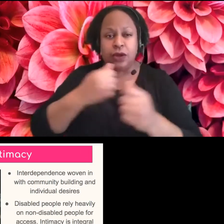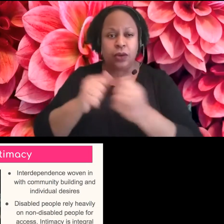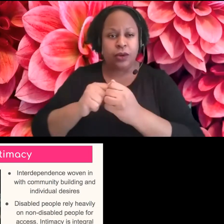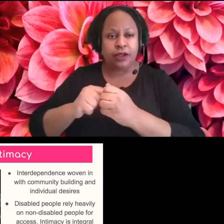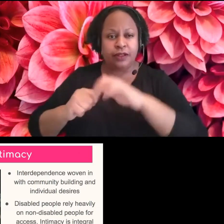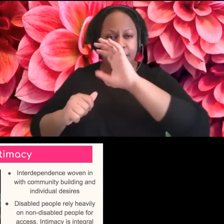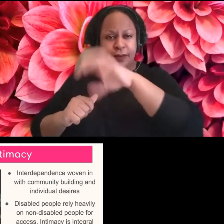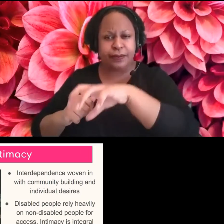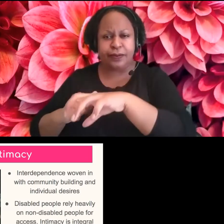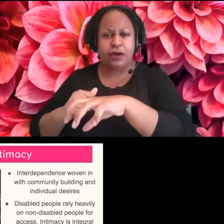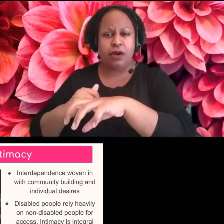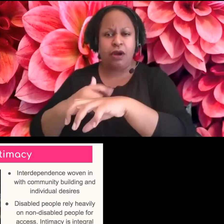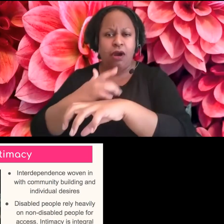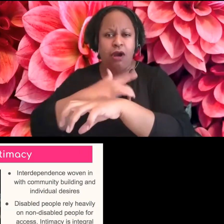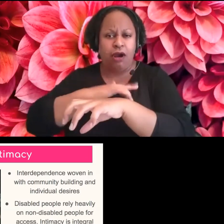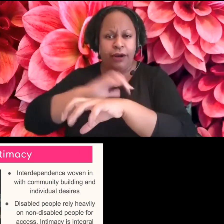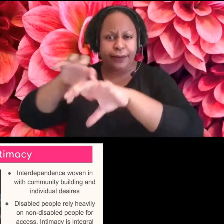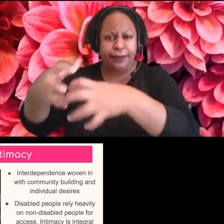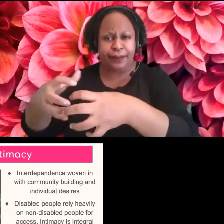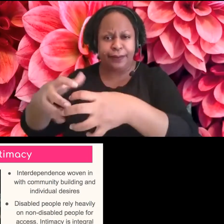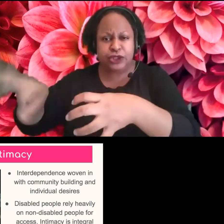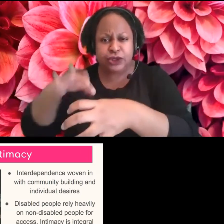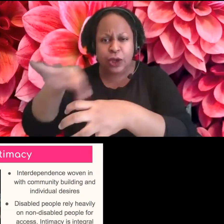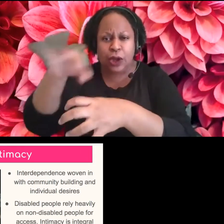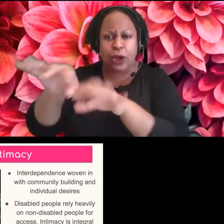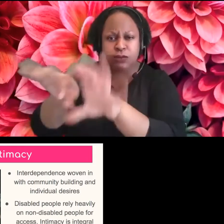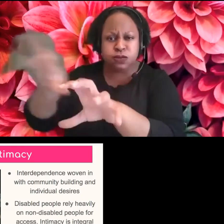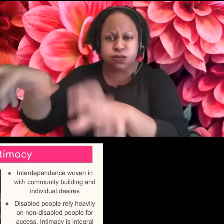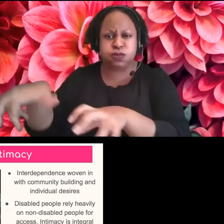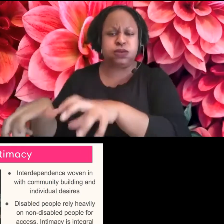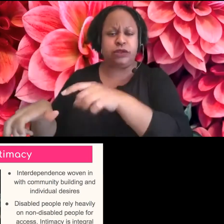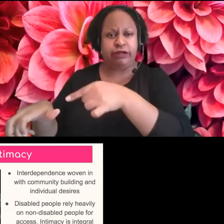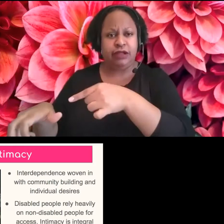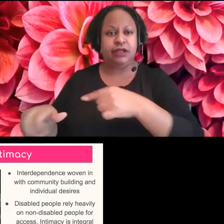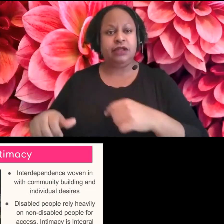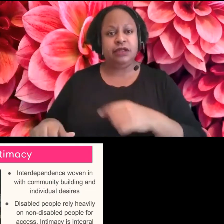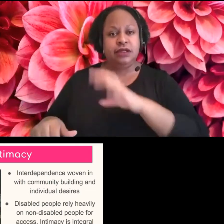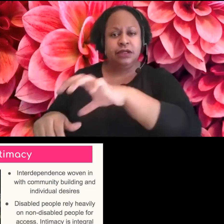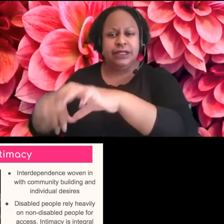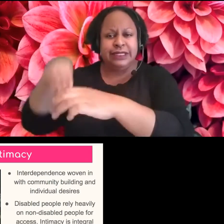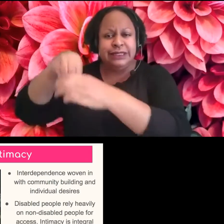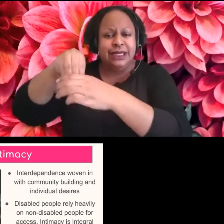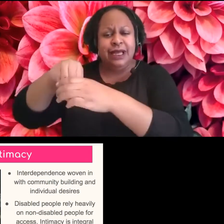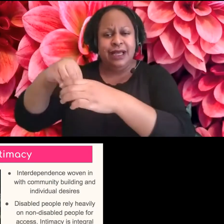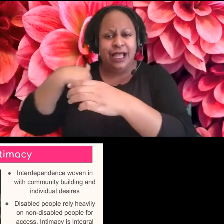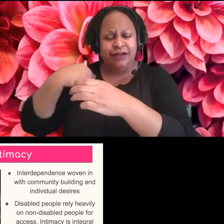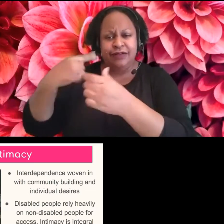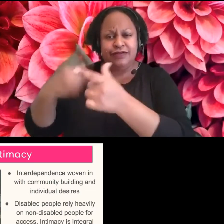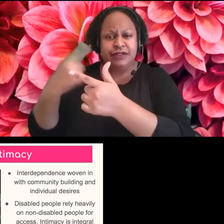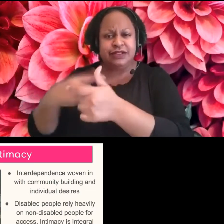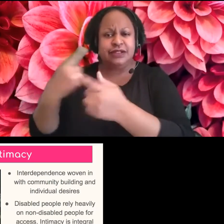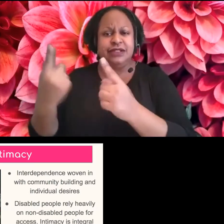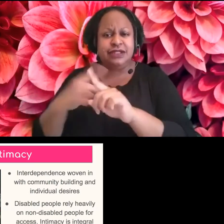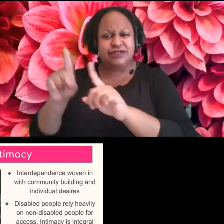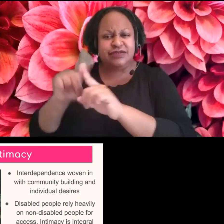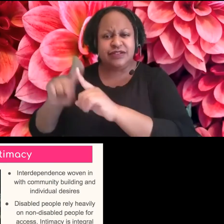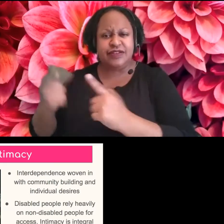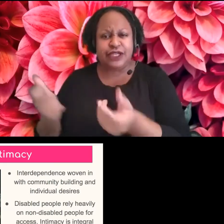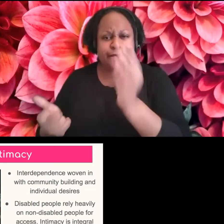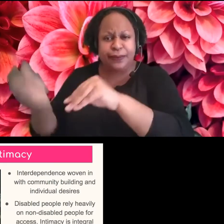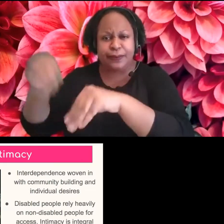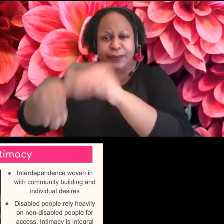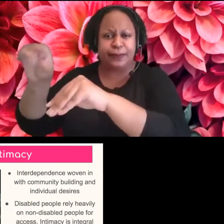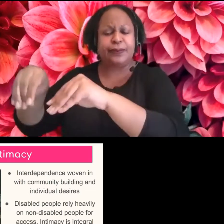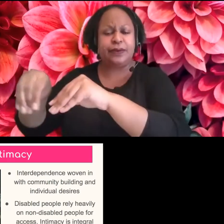full of objects that the artist, uh, was gifted by other artists during a residency, uh, the artist, Valentin Brown. And there are